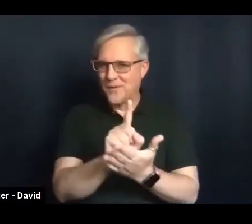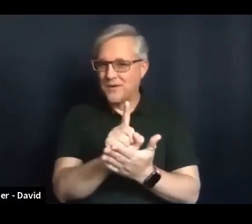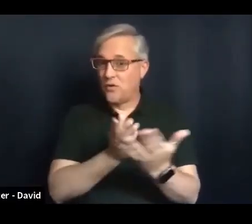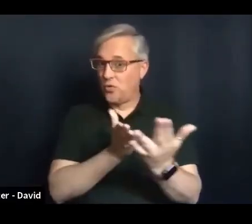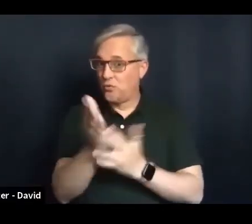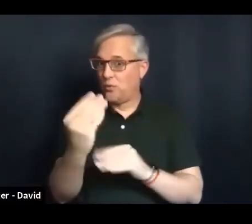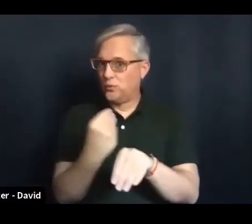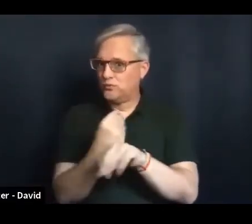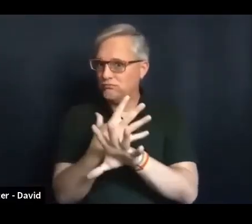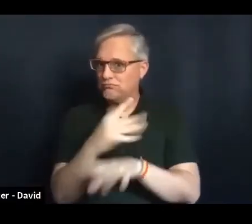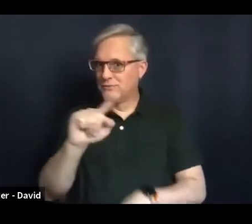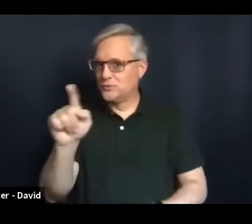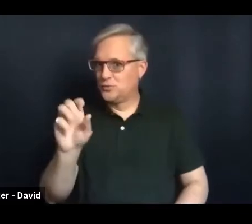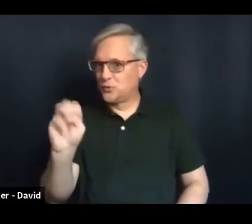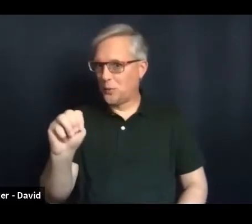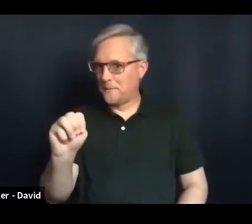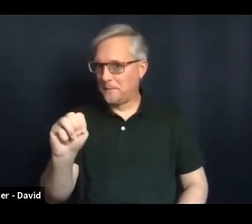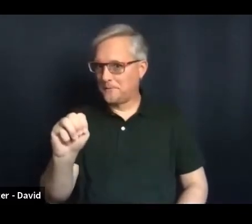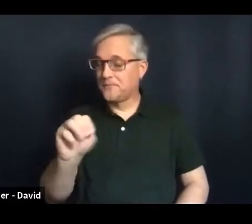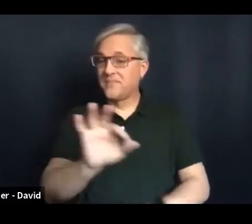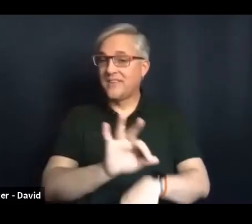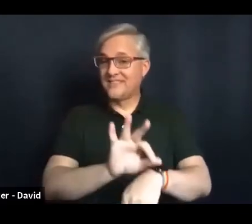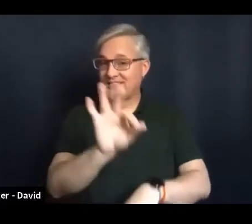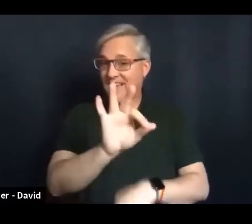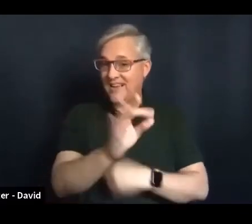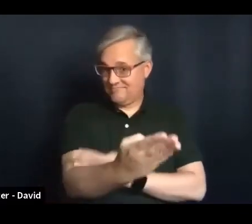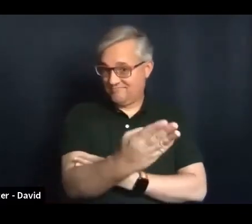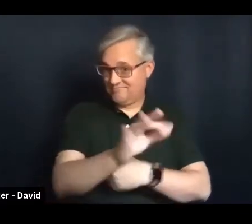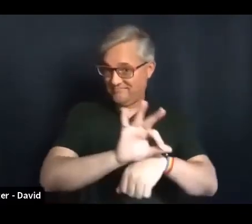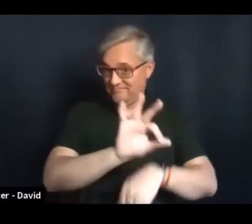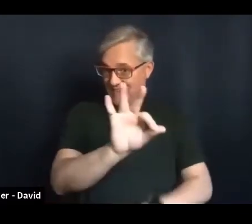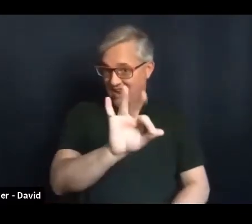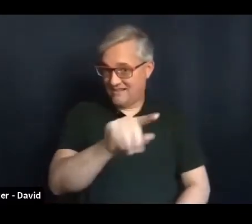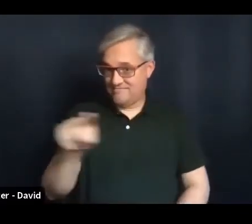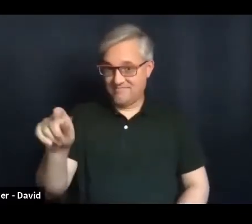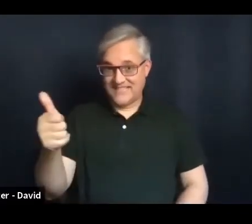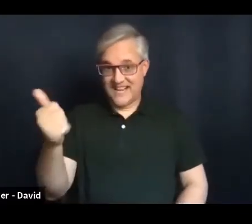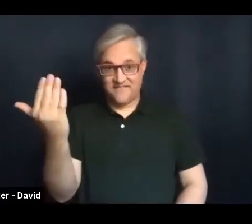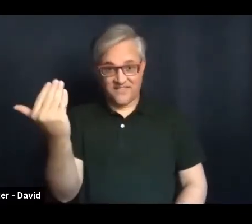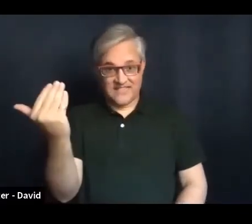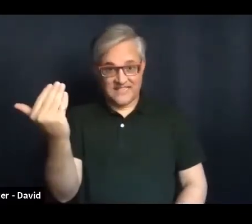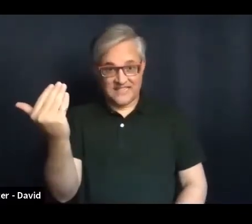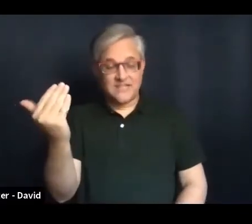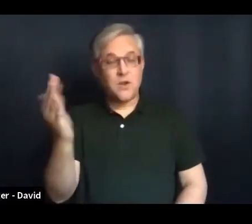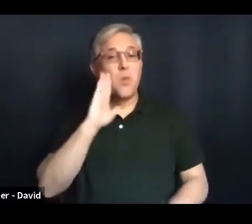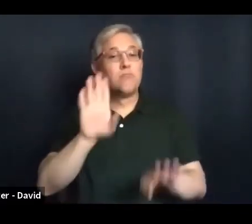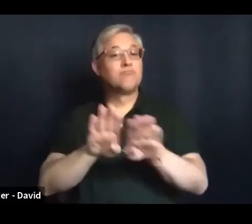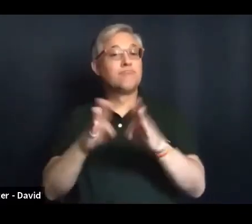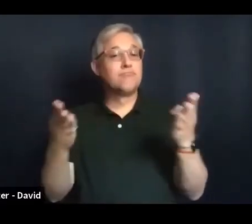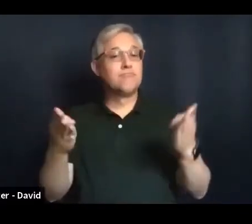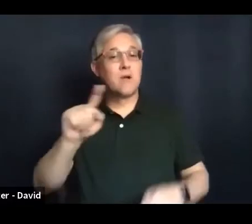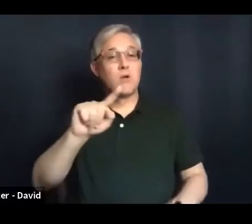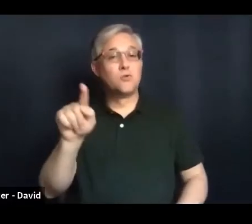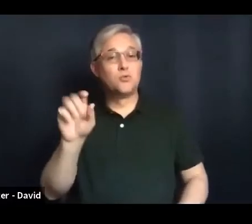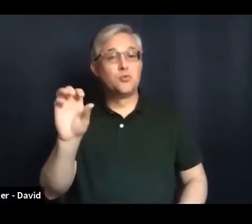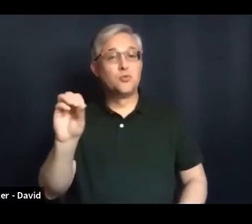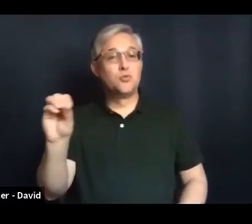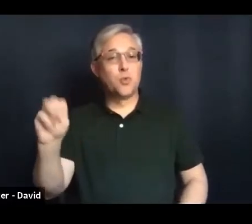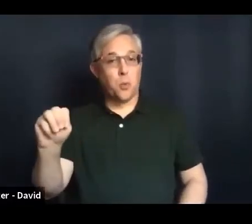So from 9 to 1015, we're going to have a Zoom room open and you all can come in